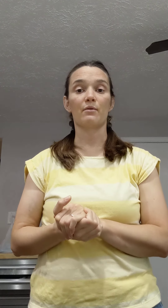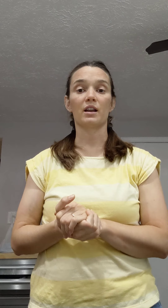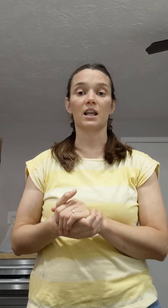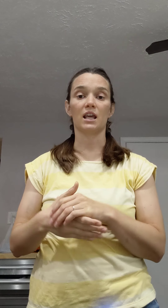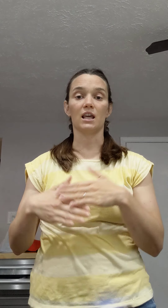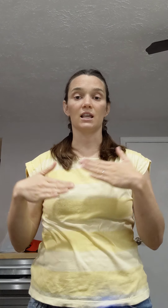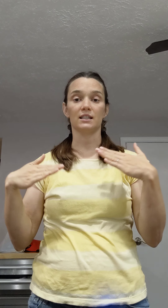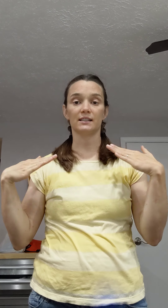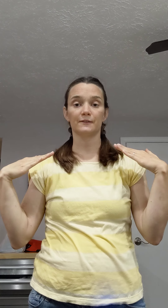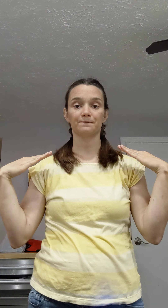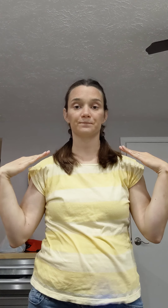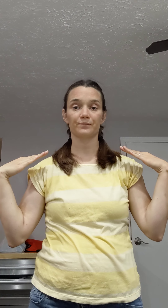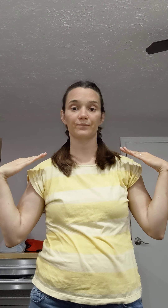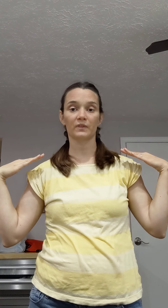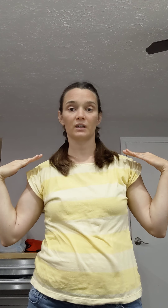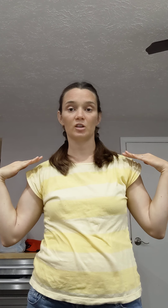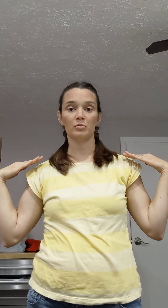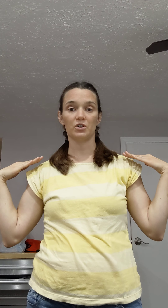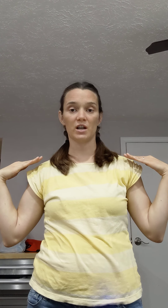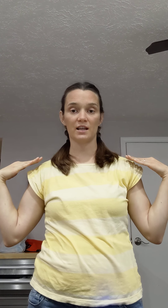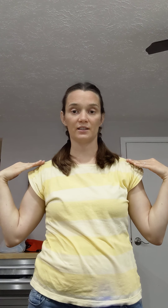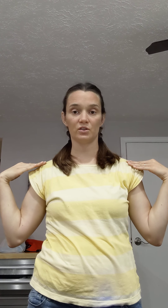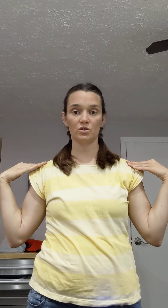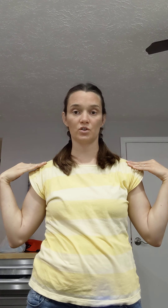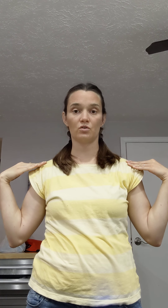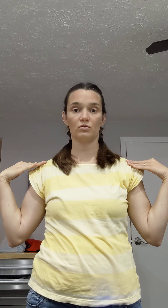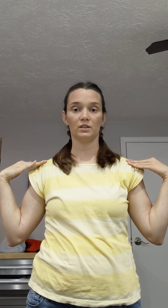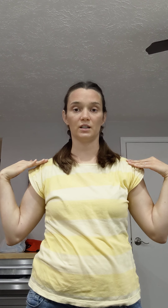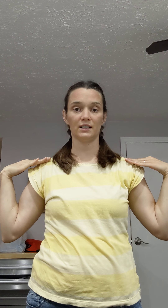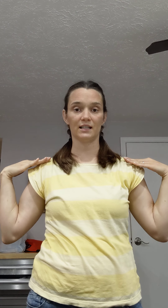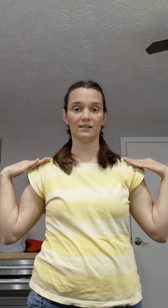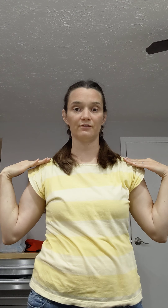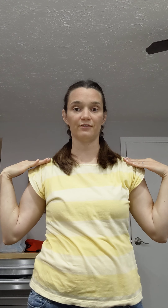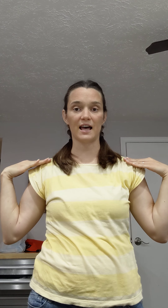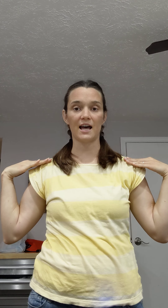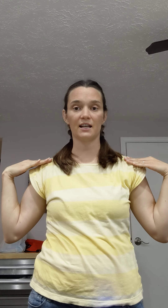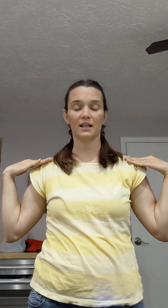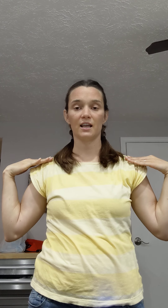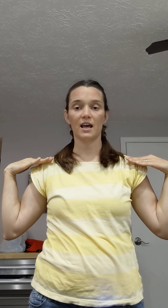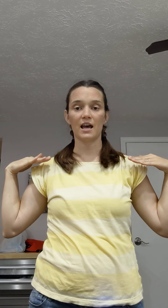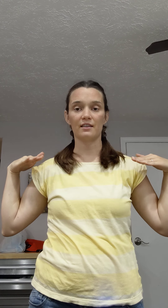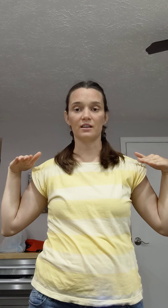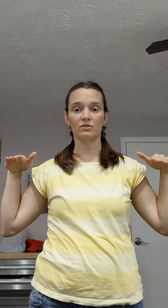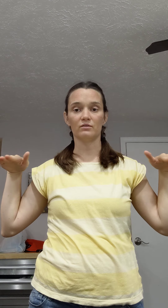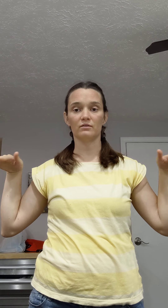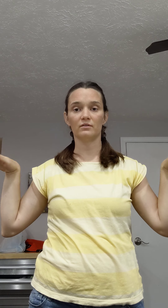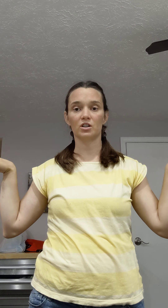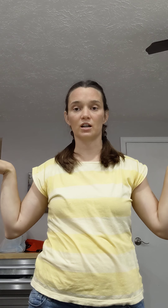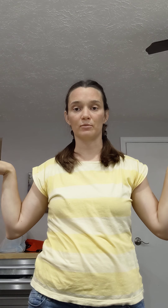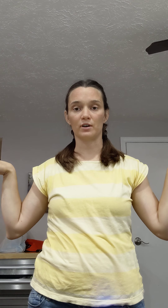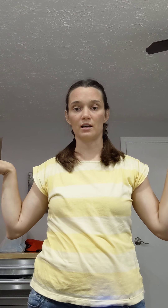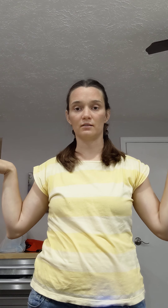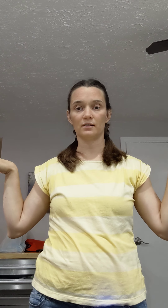that one is put your hands on your shoulders, nice and flat. And then you turn them around.